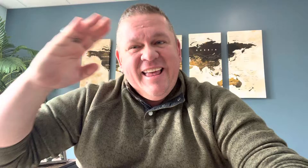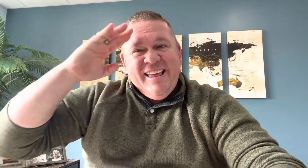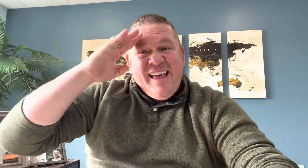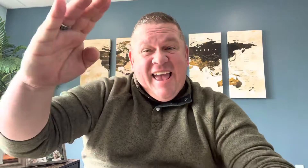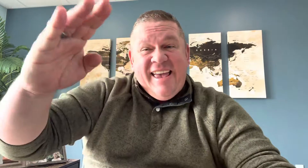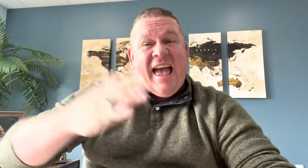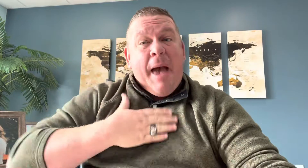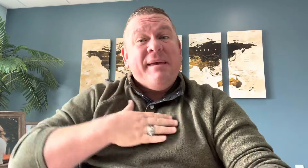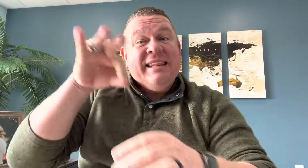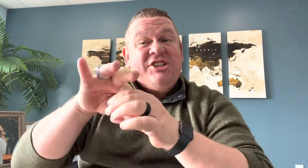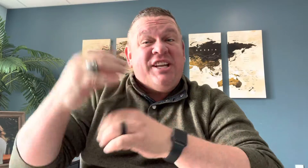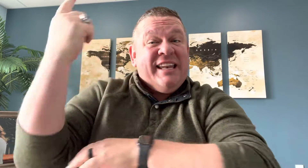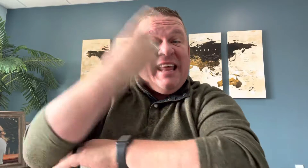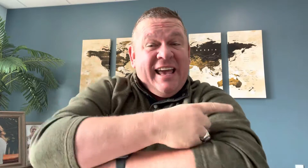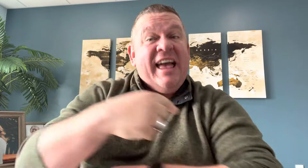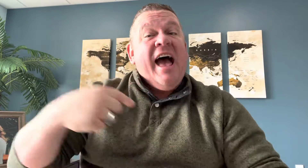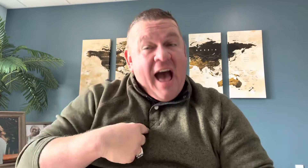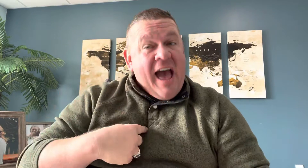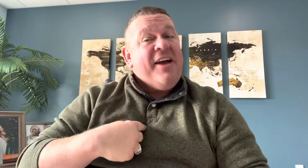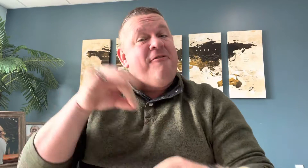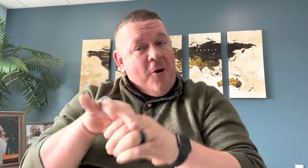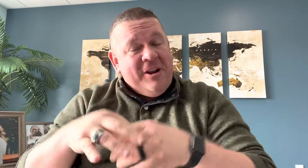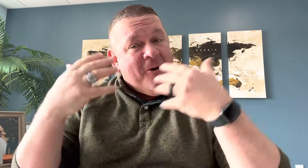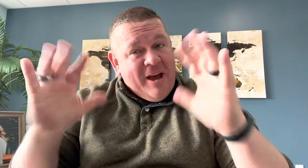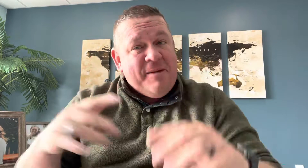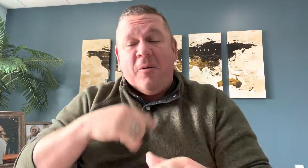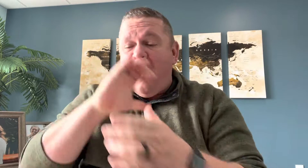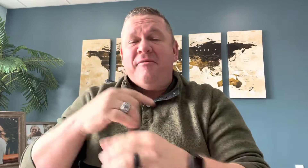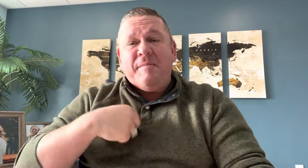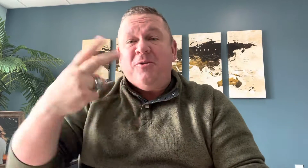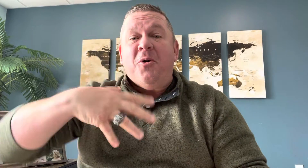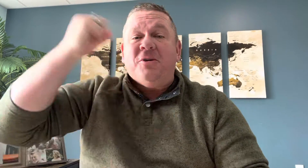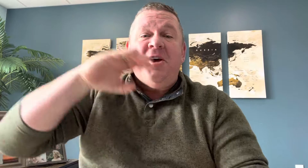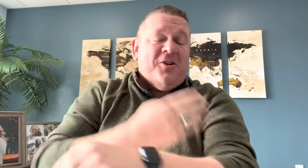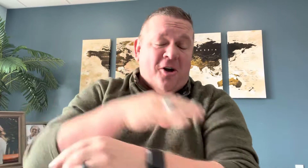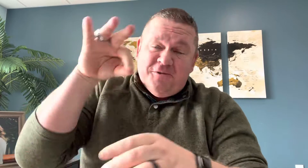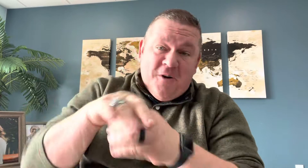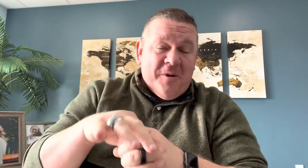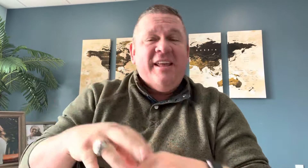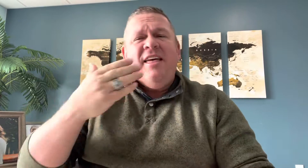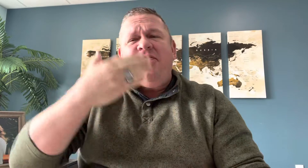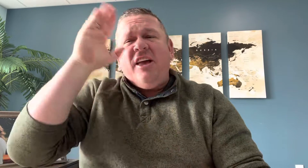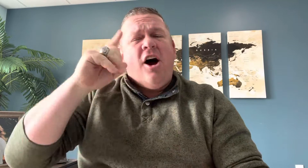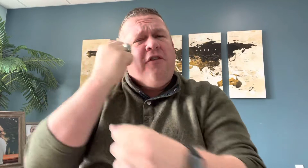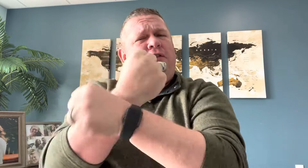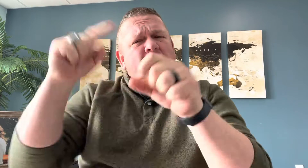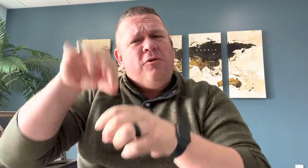Hey, happy election day. I voted already. My wife, me, my two oldest daughters voted. Thank God for the freedom to